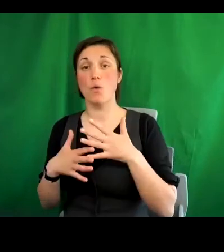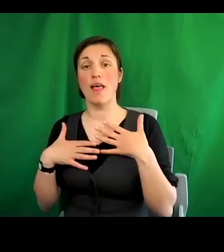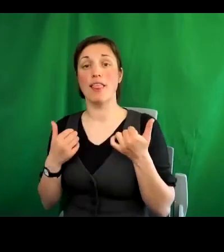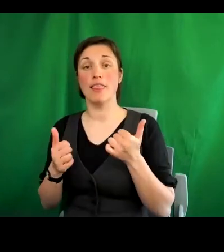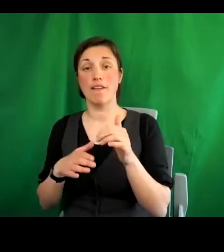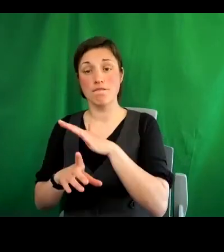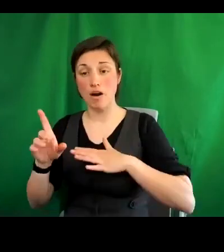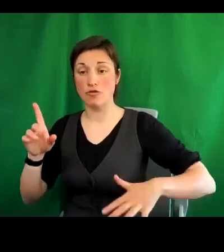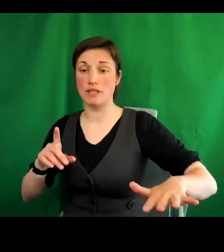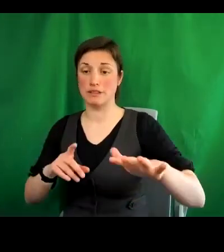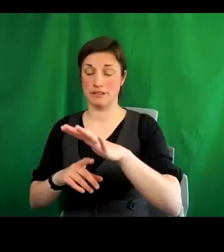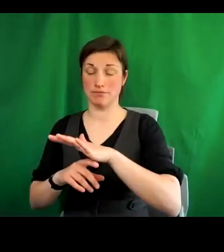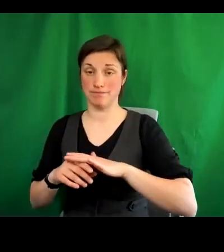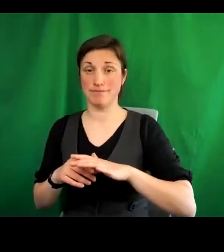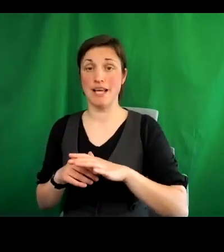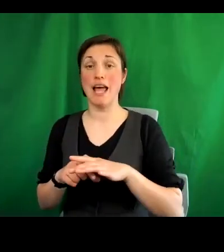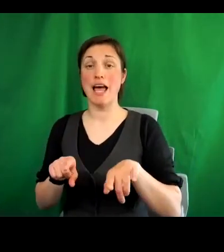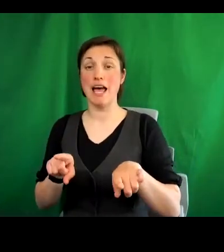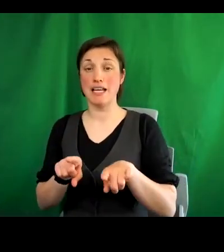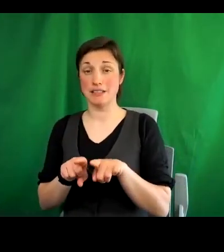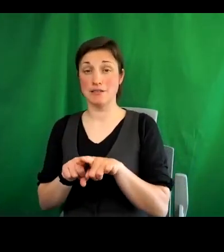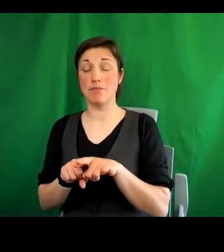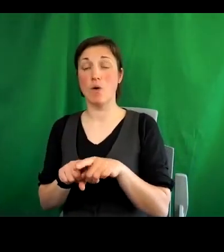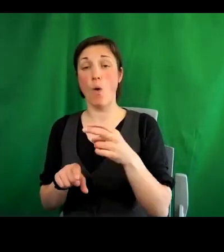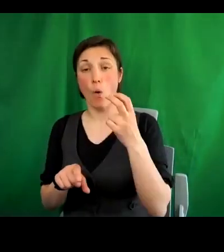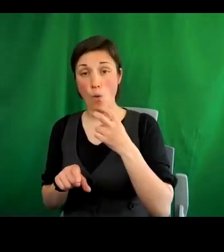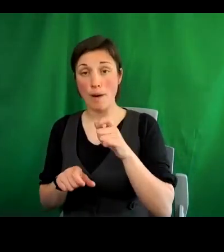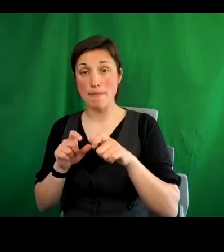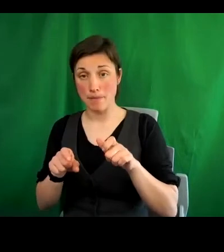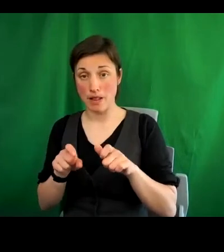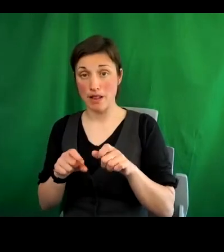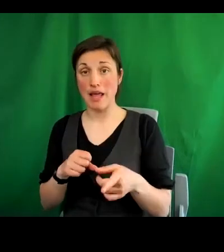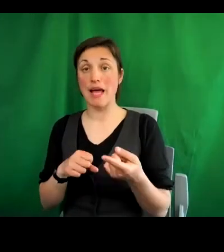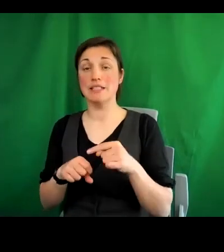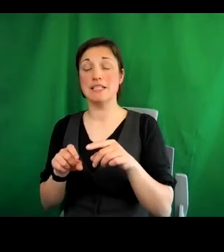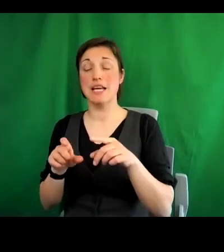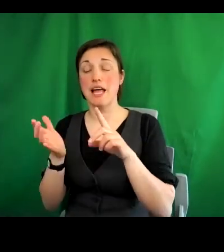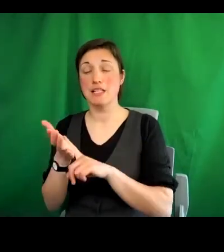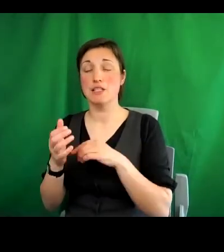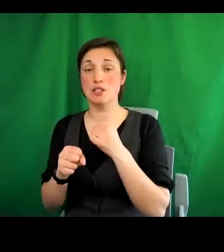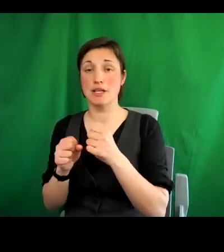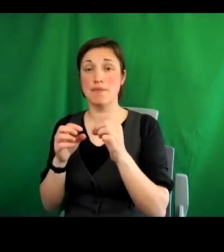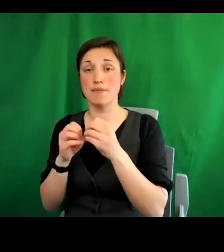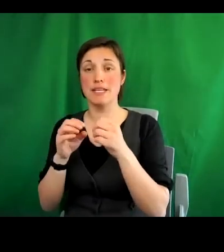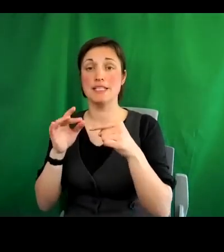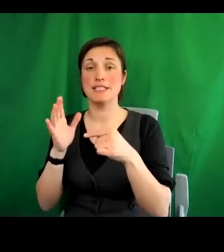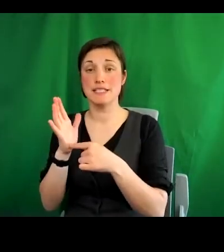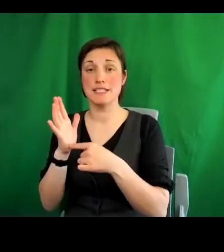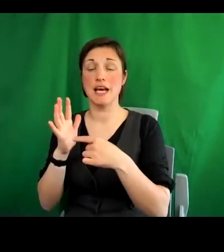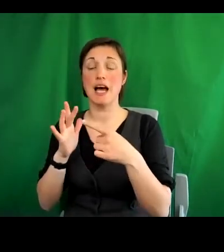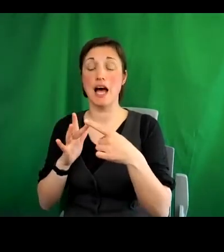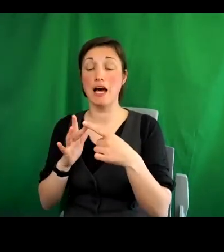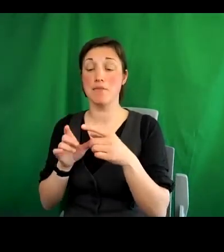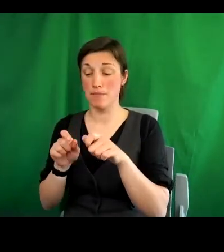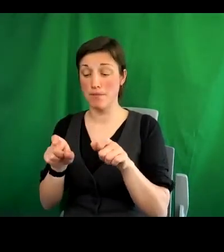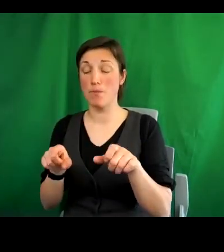rights for older people and equality rights for LGBTI people. How and why did this come about?